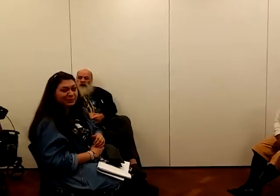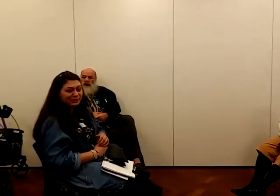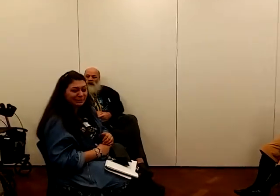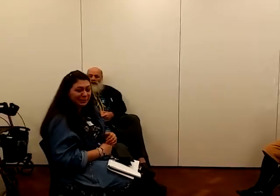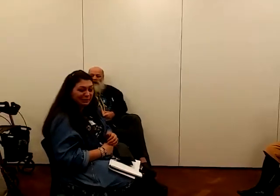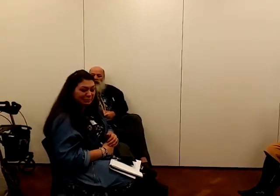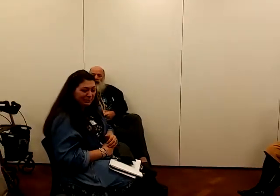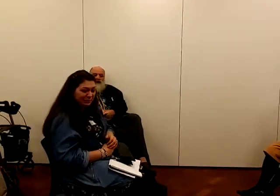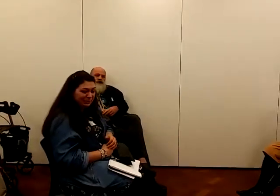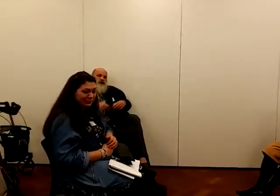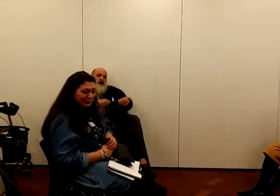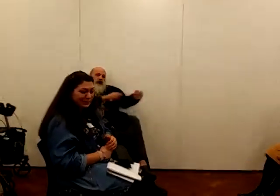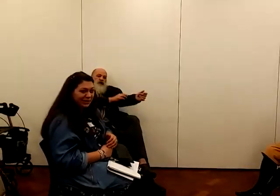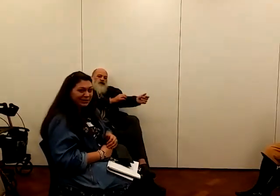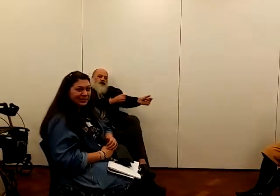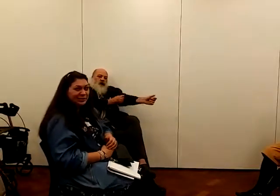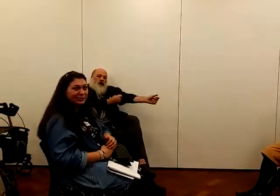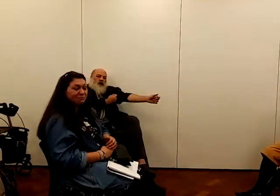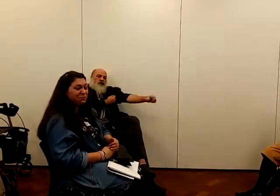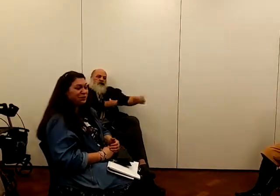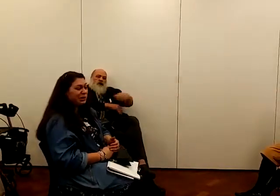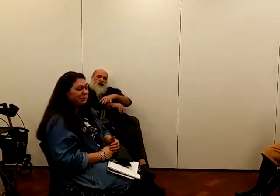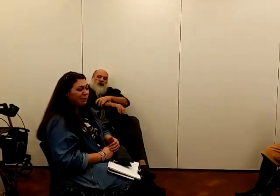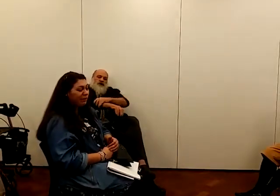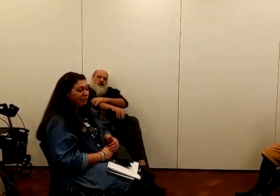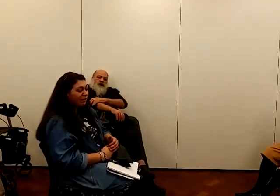contracts for advocacy with the charity that I was trained by.